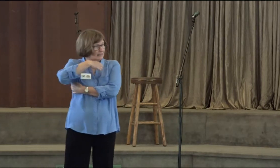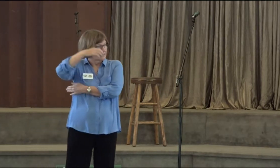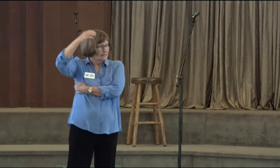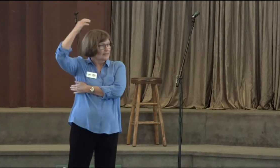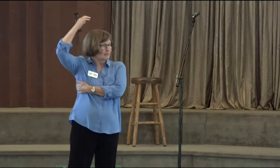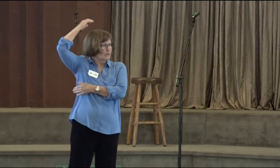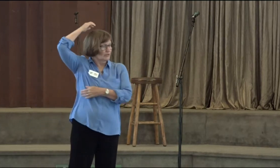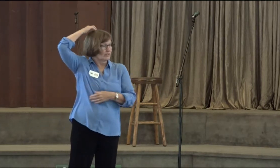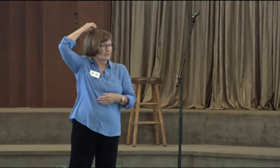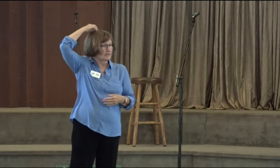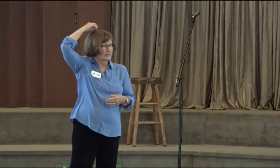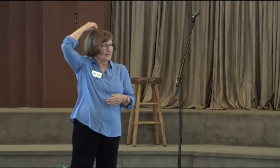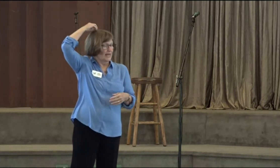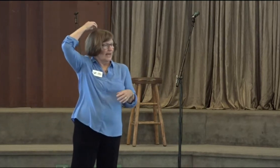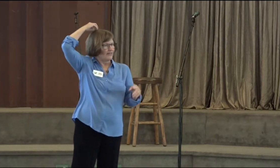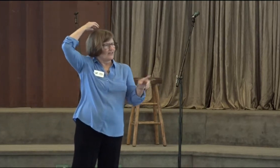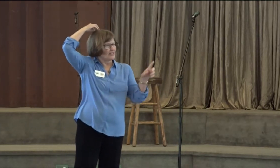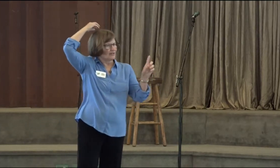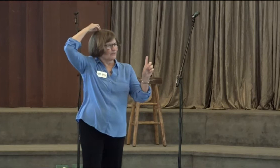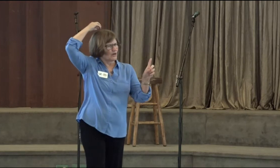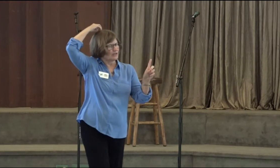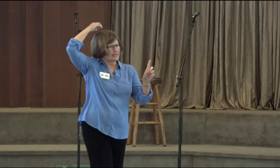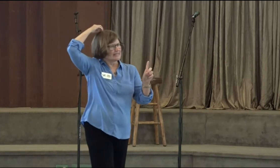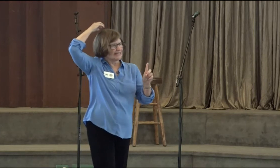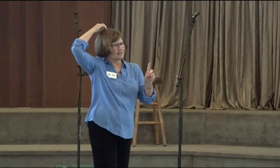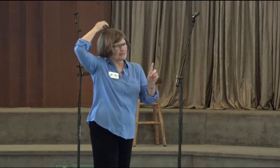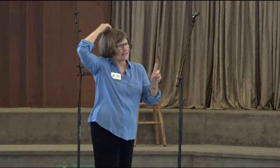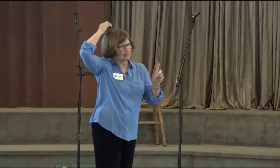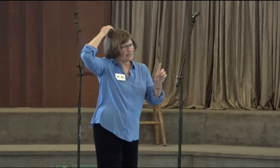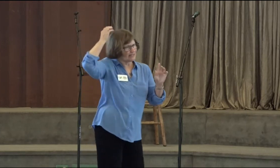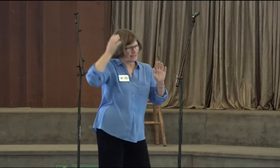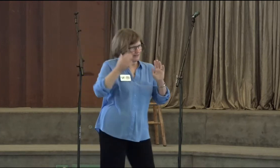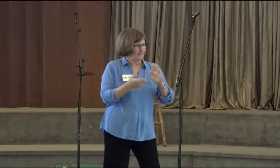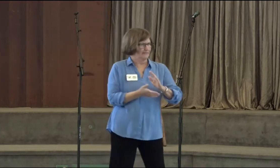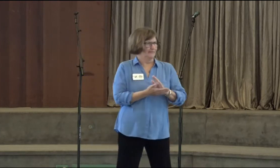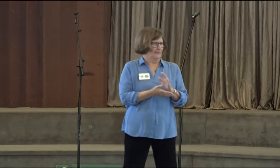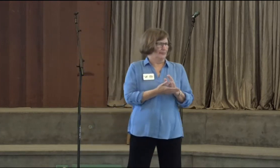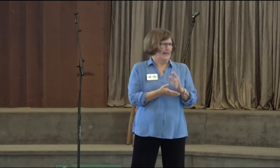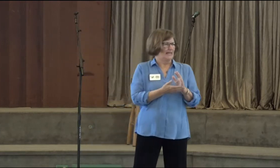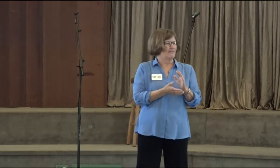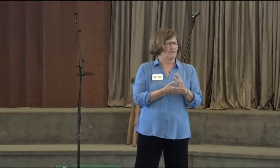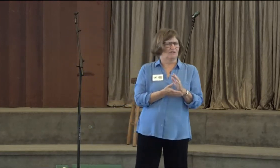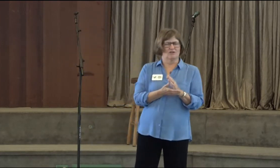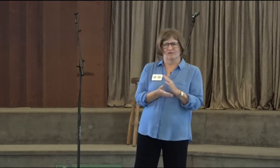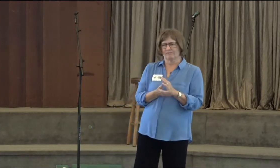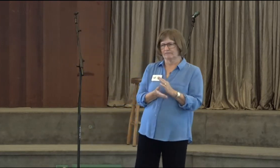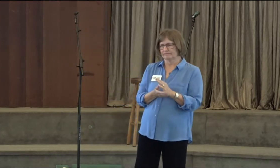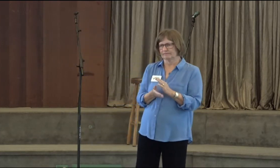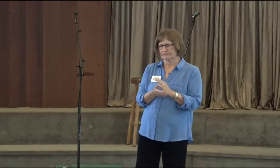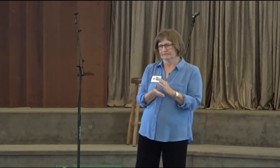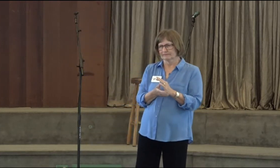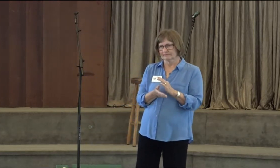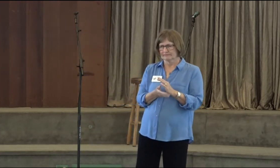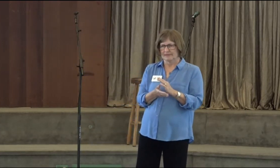the emotions. And there's called a setup statement. Even though.